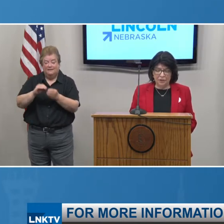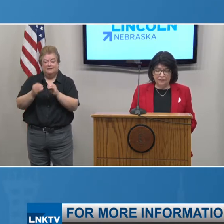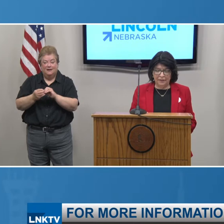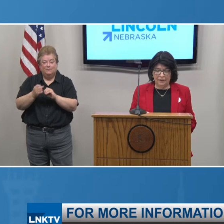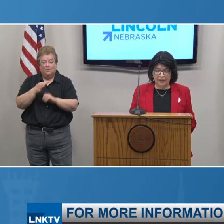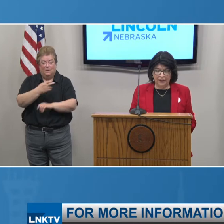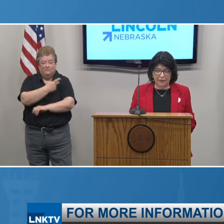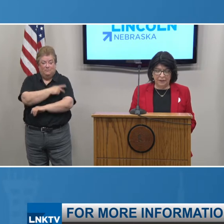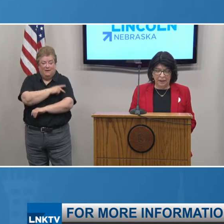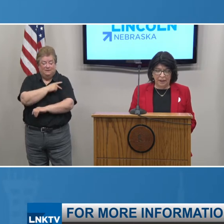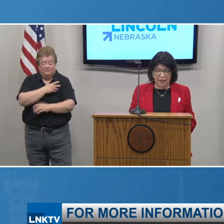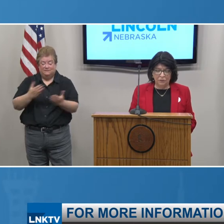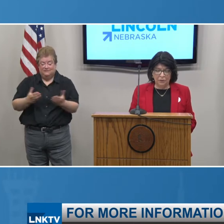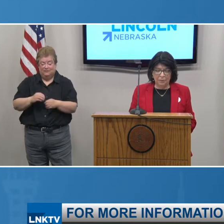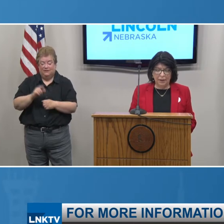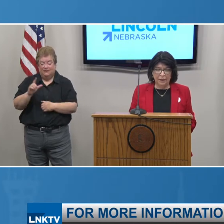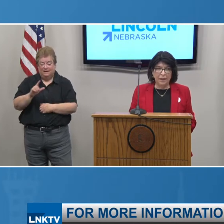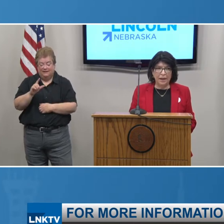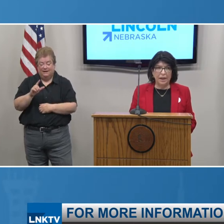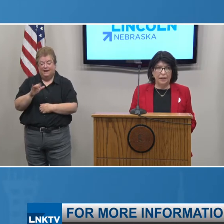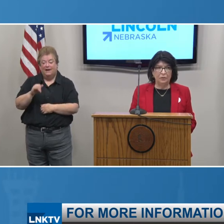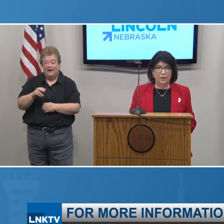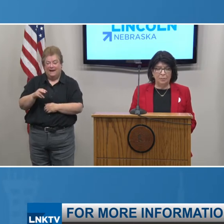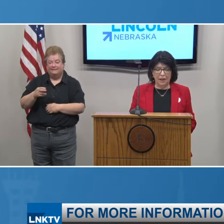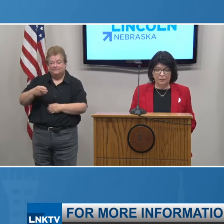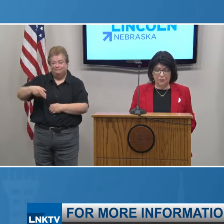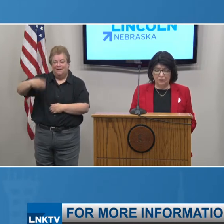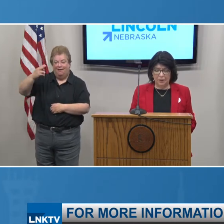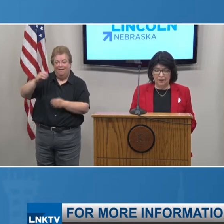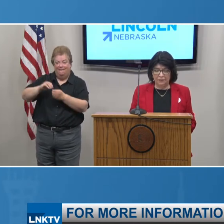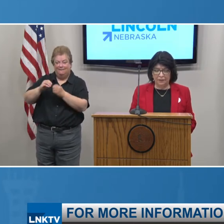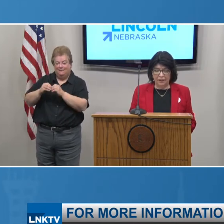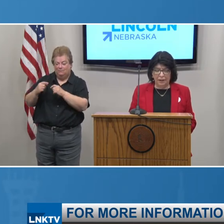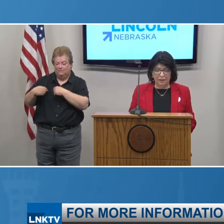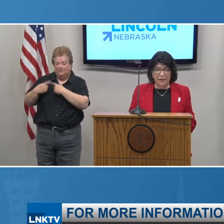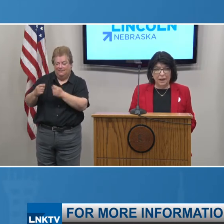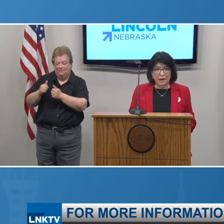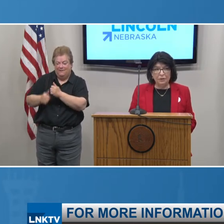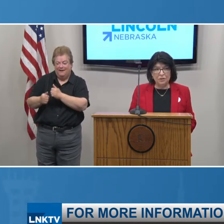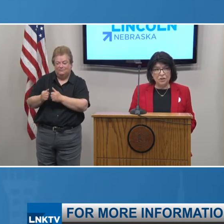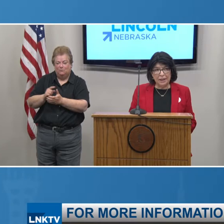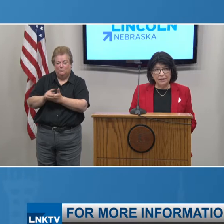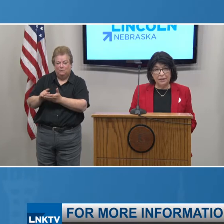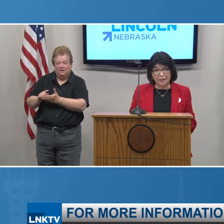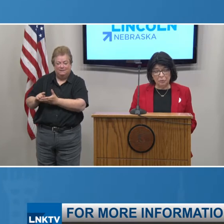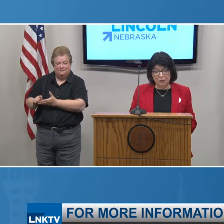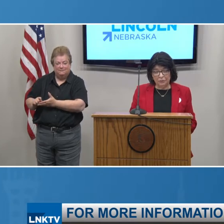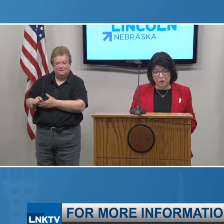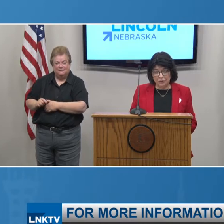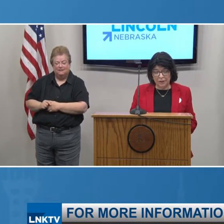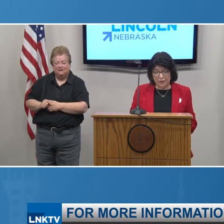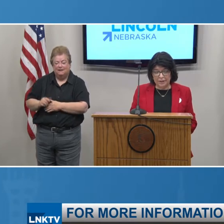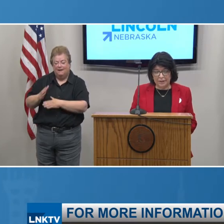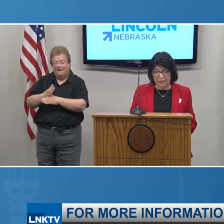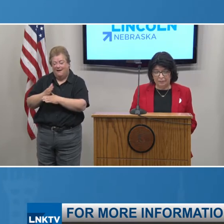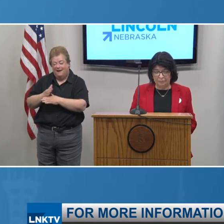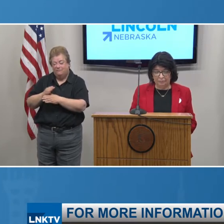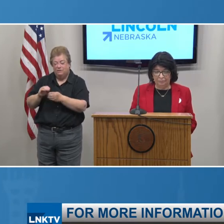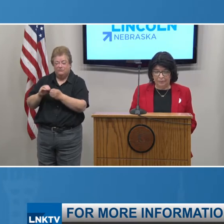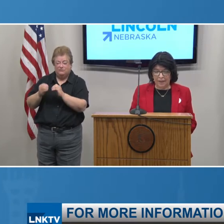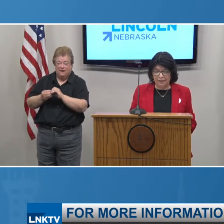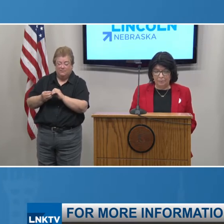-19 patients in Lincoln has remained high over the past few weeks. The average daily number of COVID